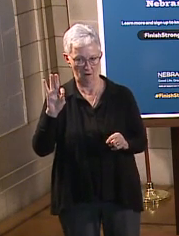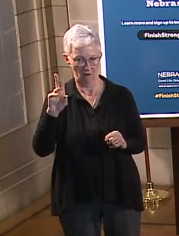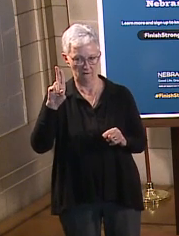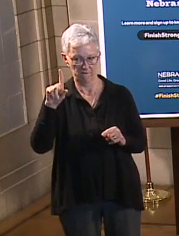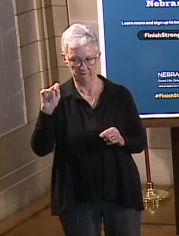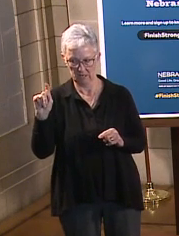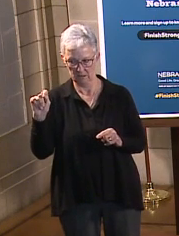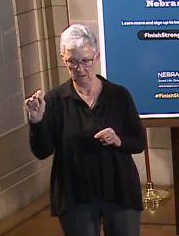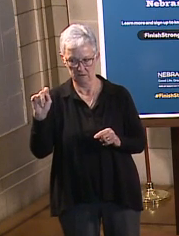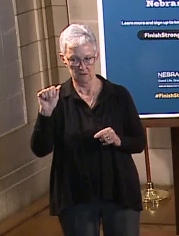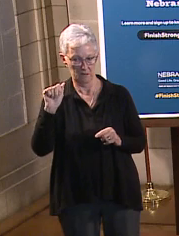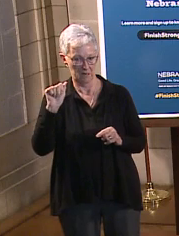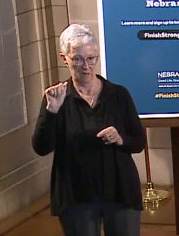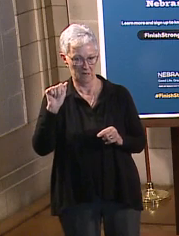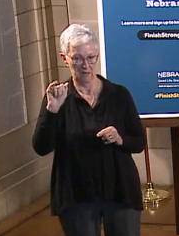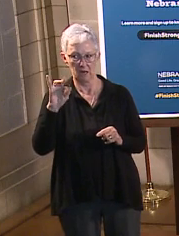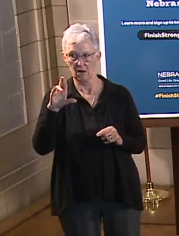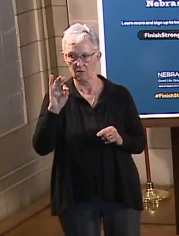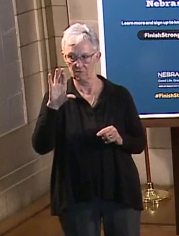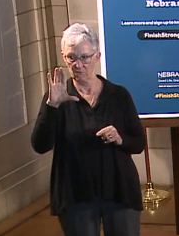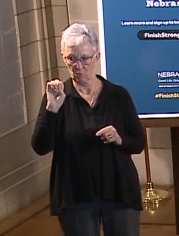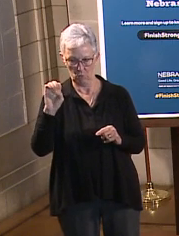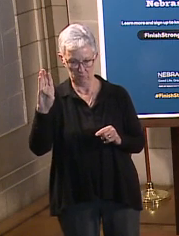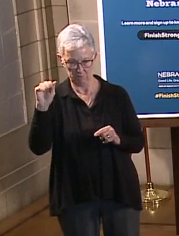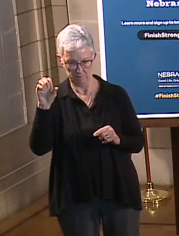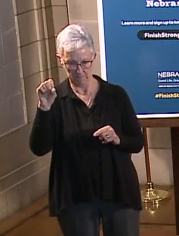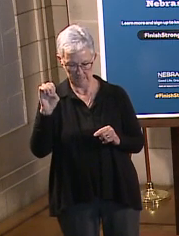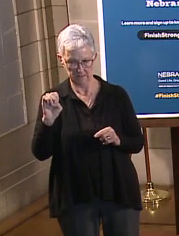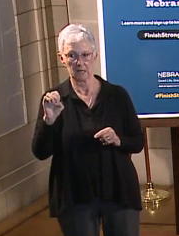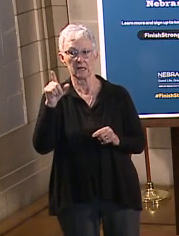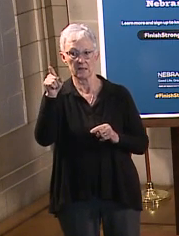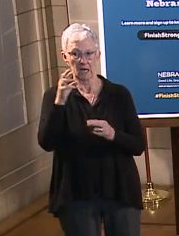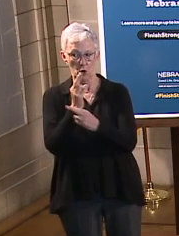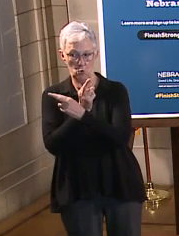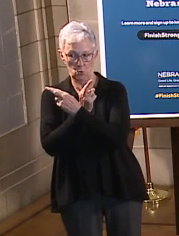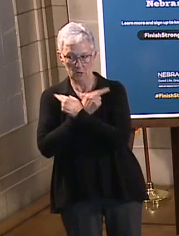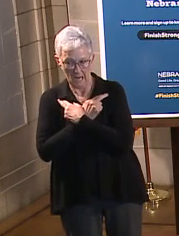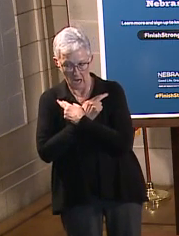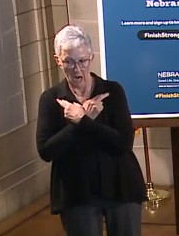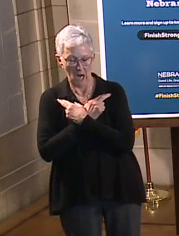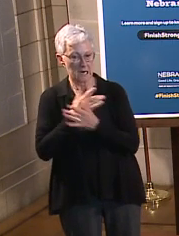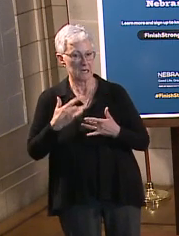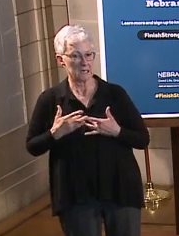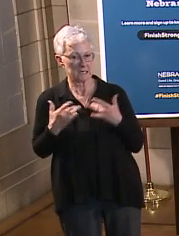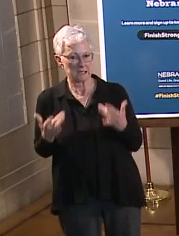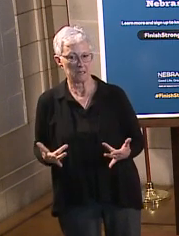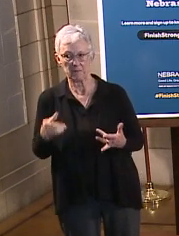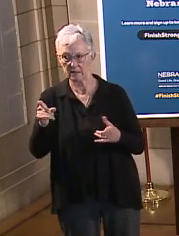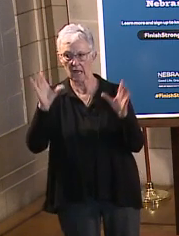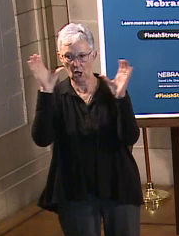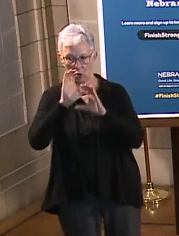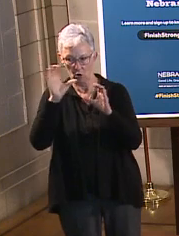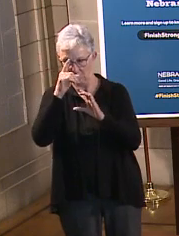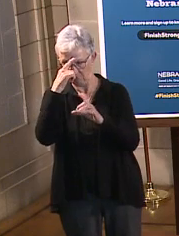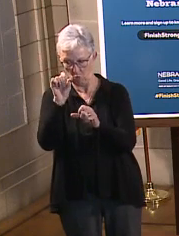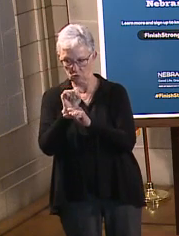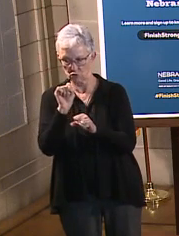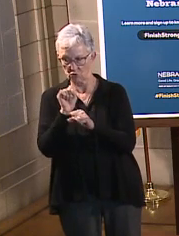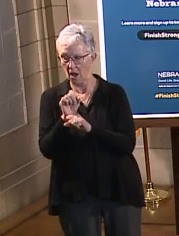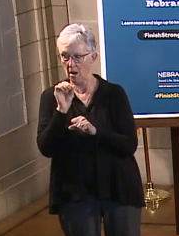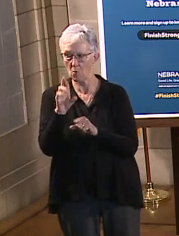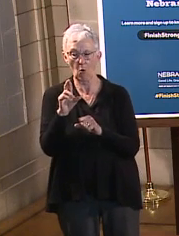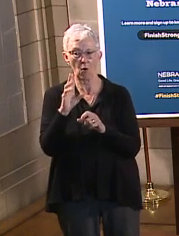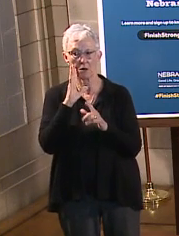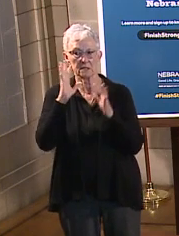professionals either re-enter the workforce or pursue a higher education, or like myself, do both. Additionally,